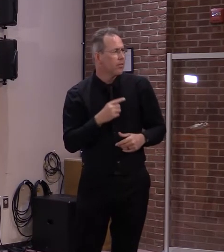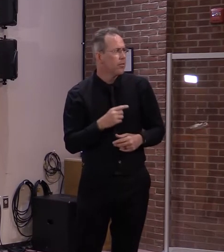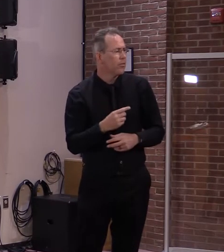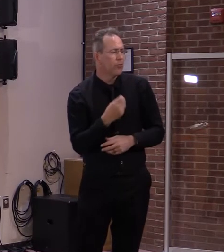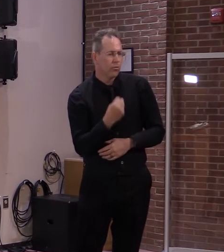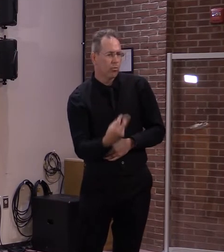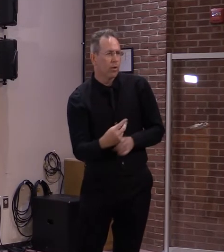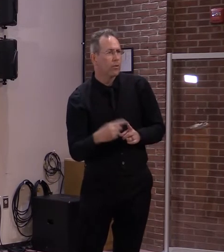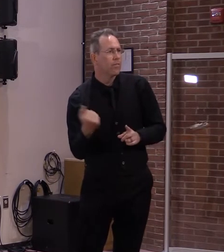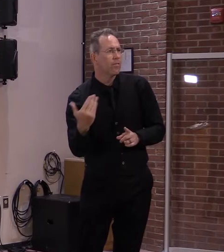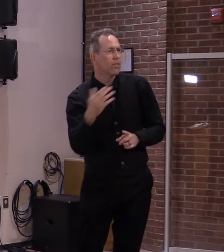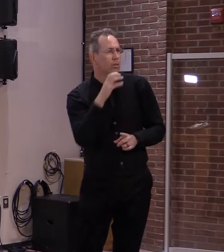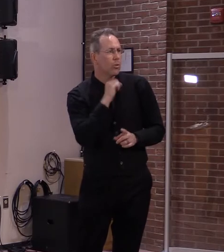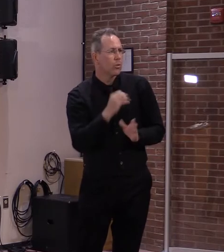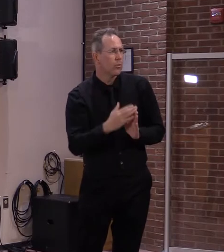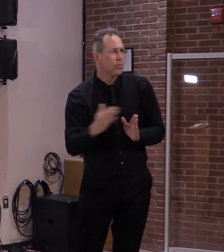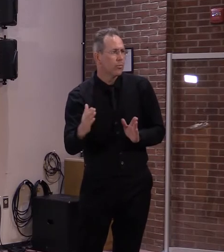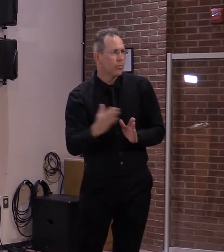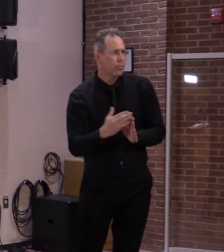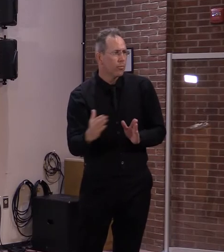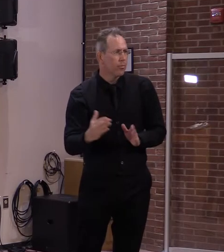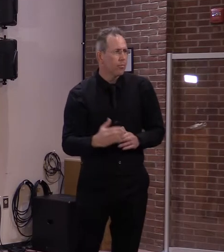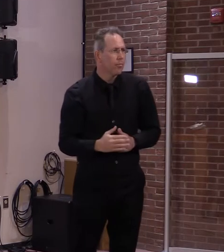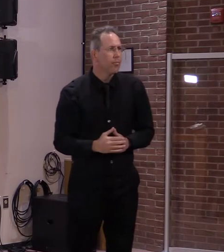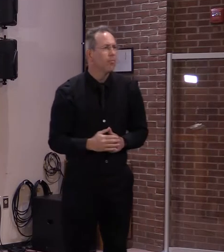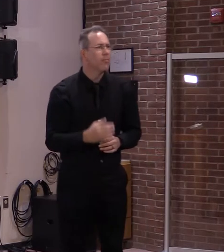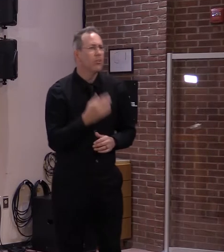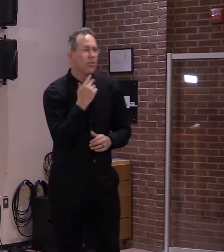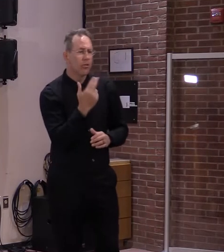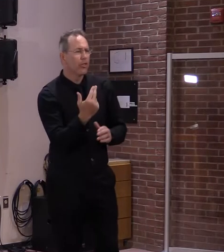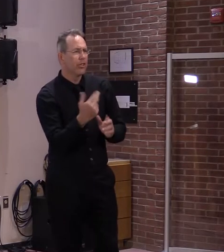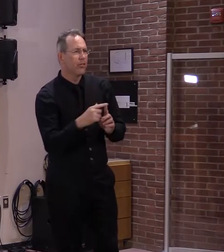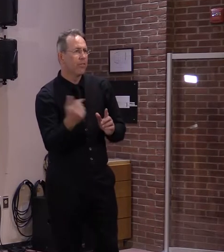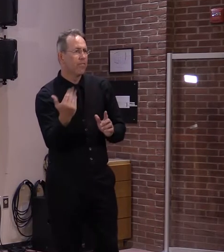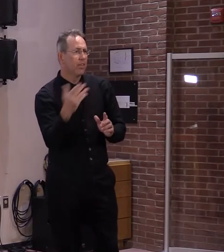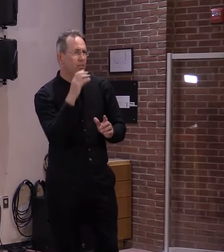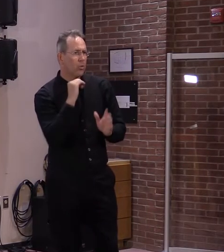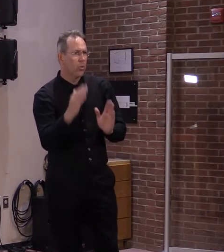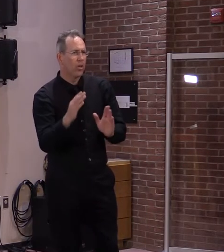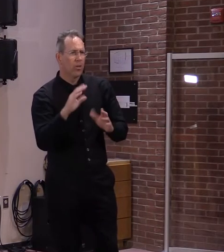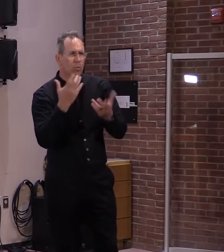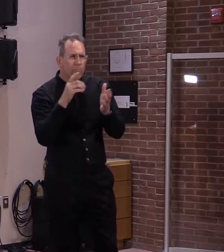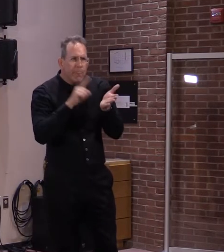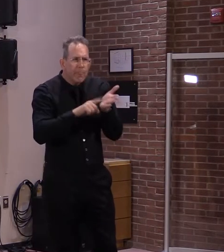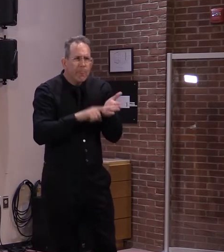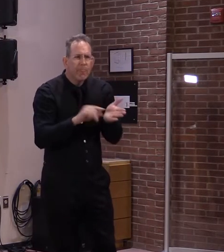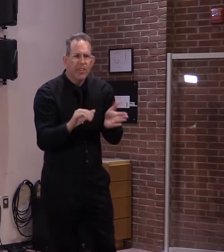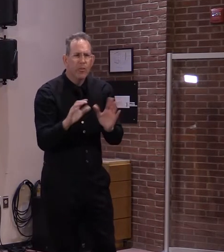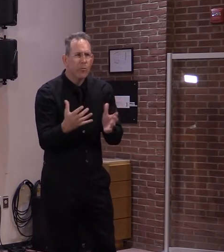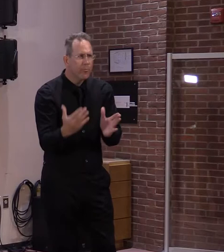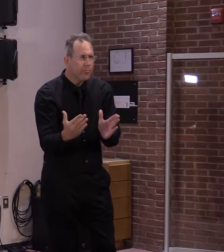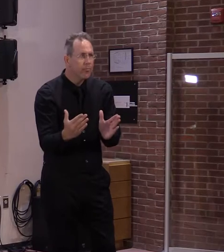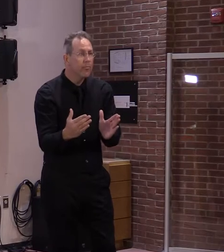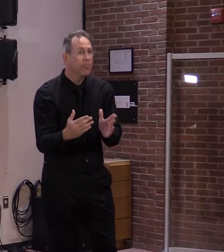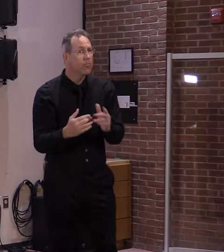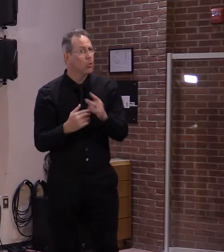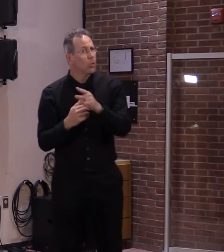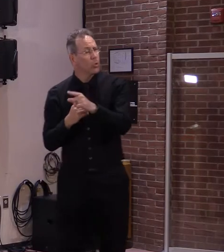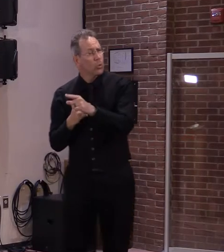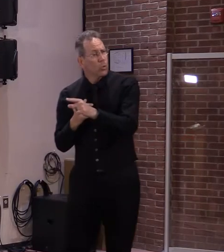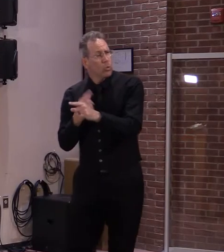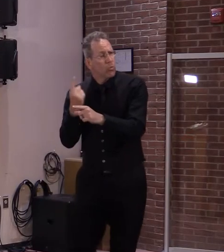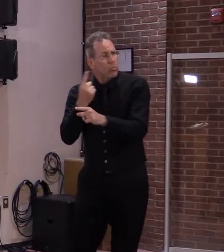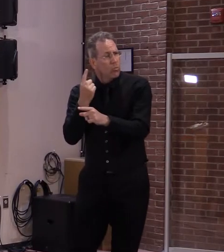Assuming that's approved, would you consider the COVID shot to be mandatory or would the state consider it to be